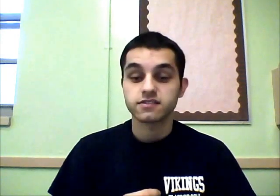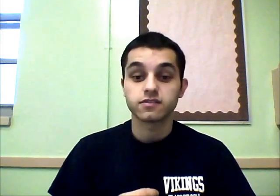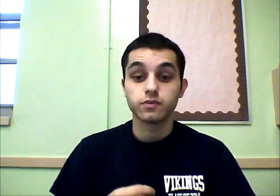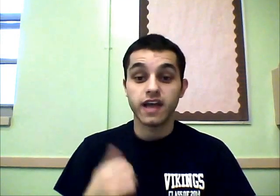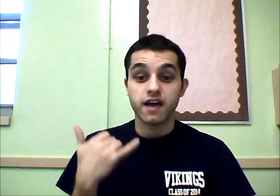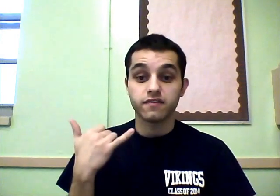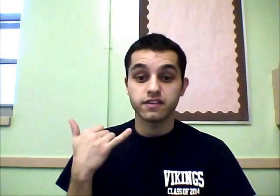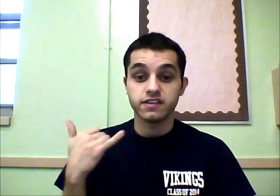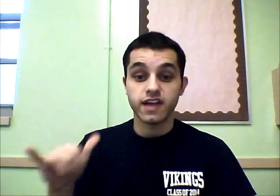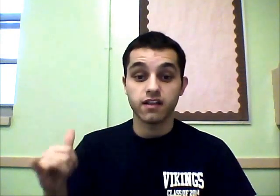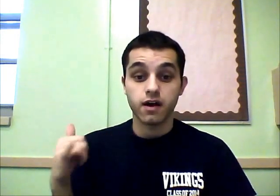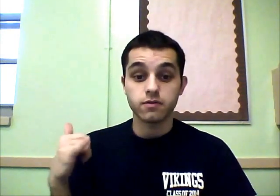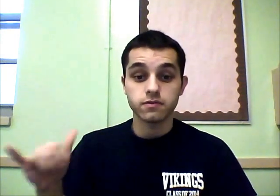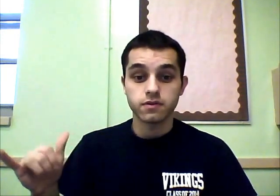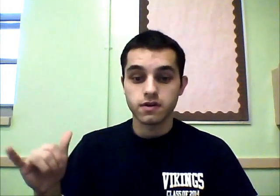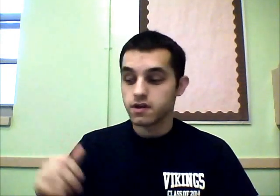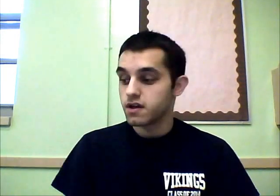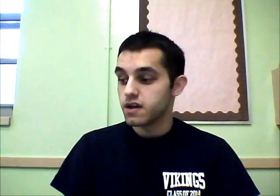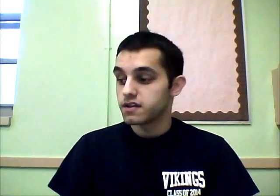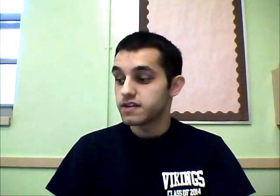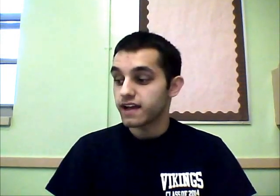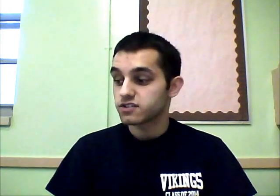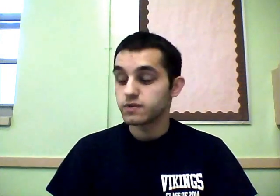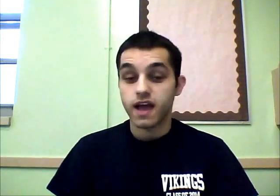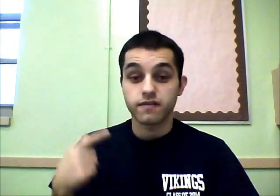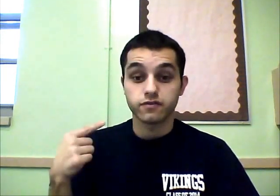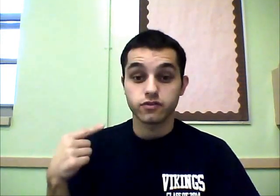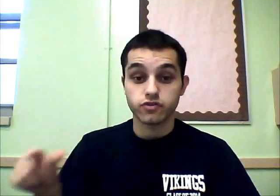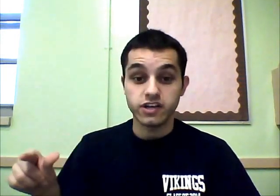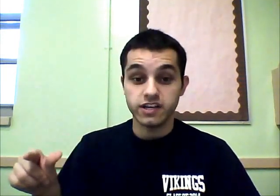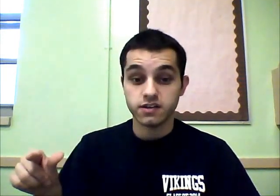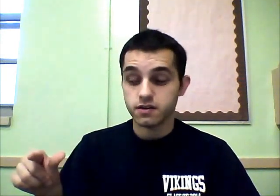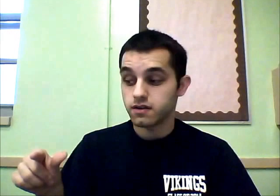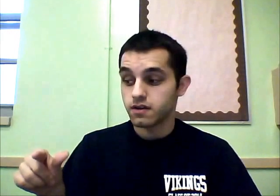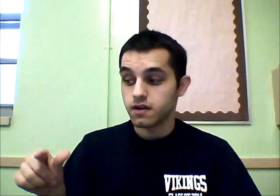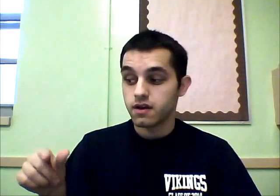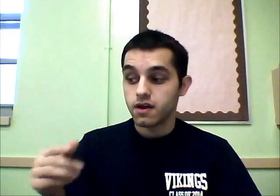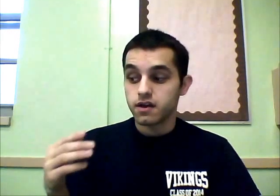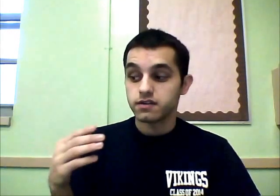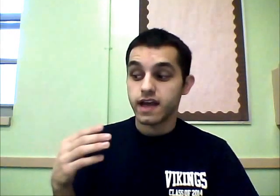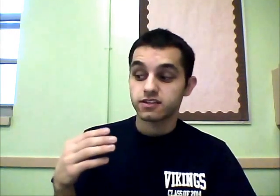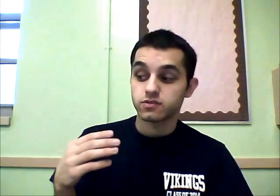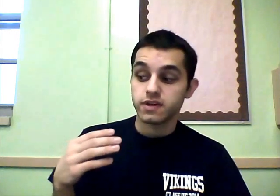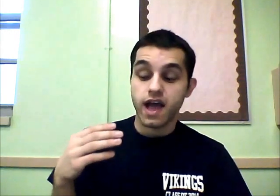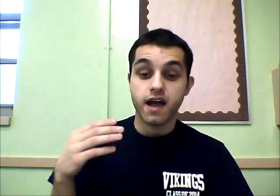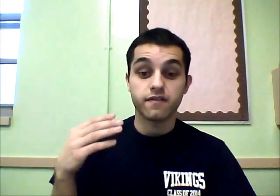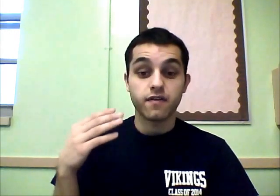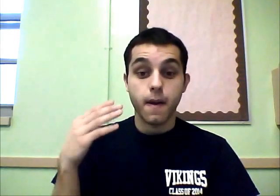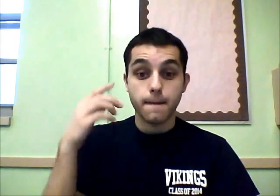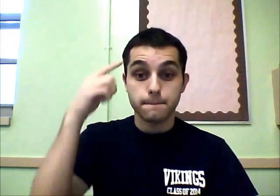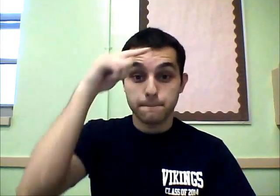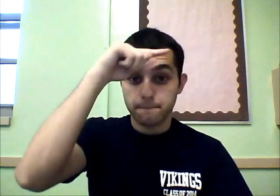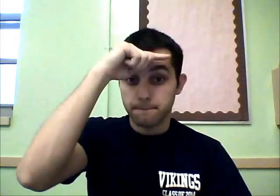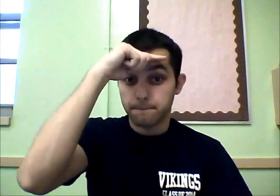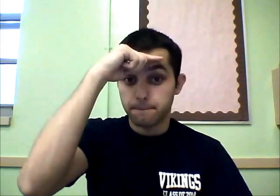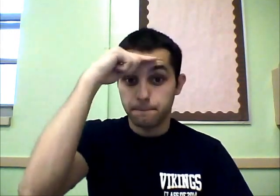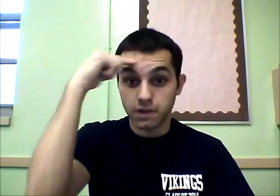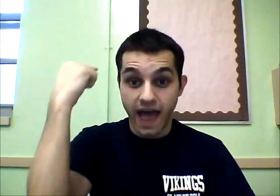we have yellow, next we have green, next we have black,